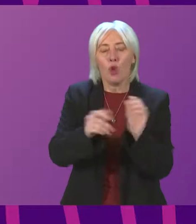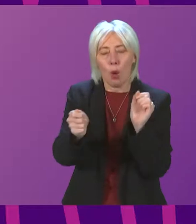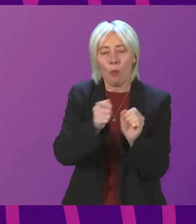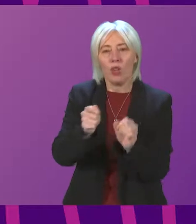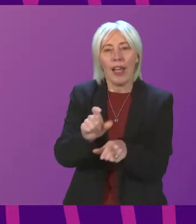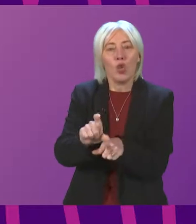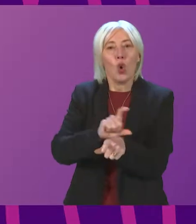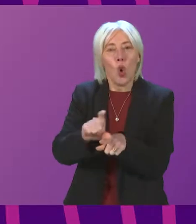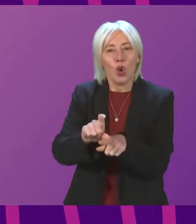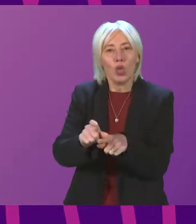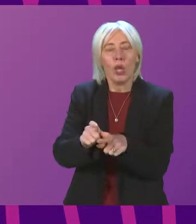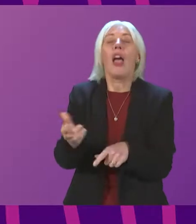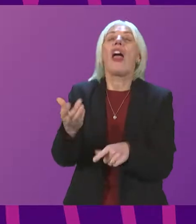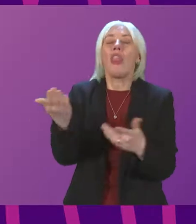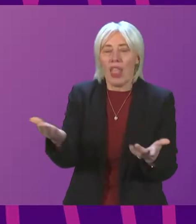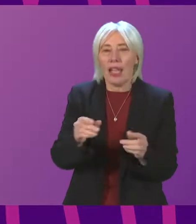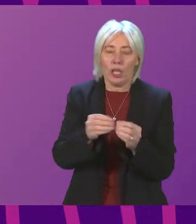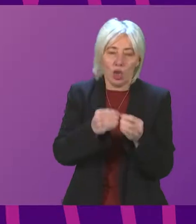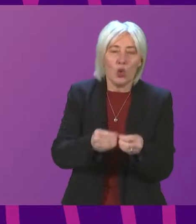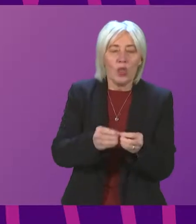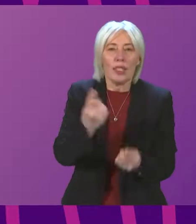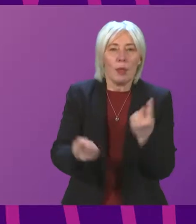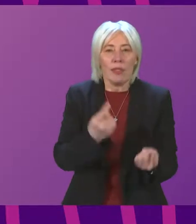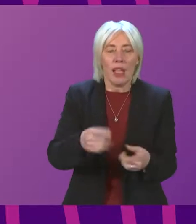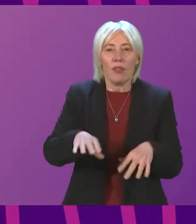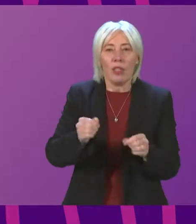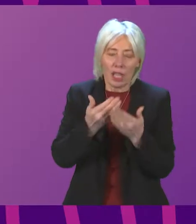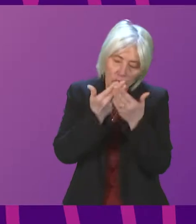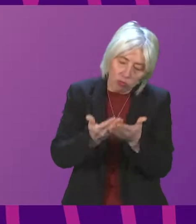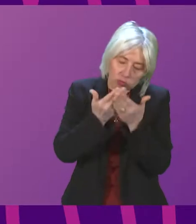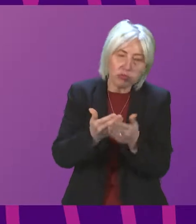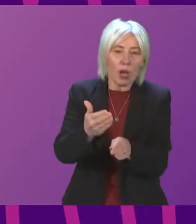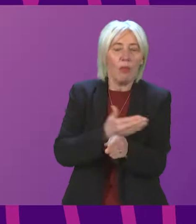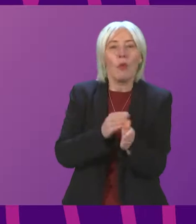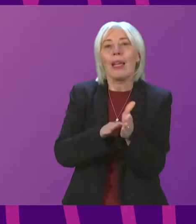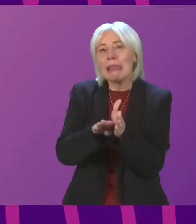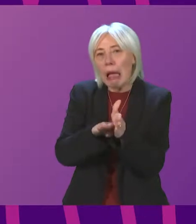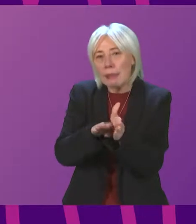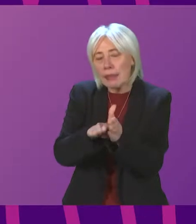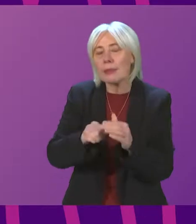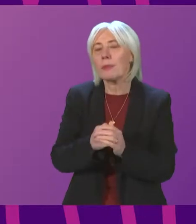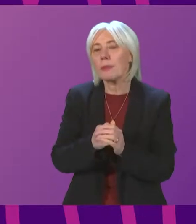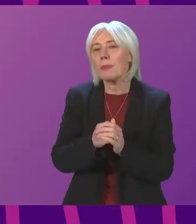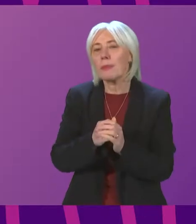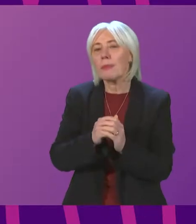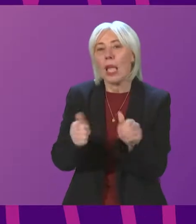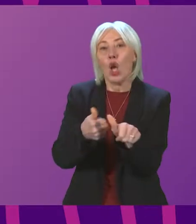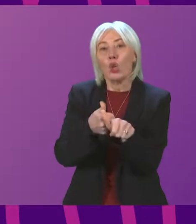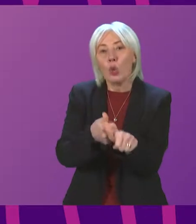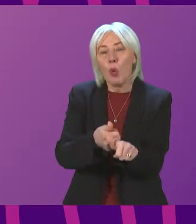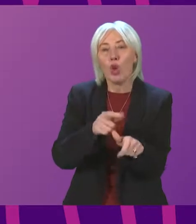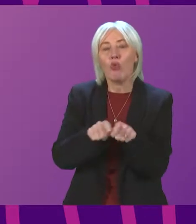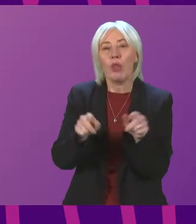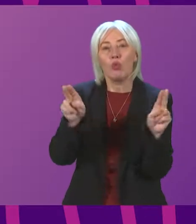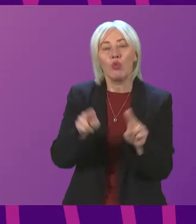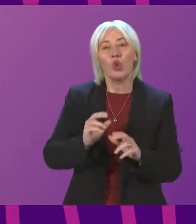before learners turn their attention more fully towards revision in the run-up to the exams. This support is aimed at helping reduce the